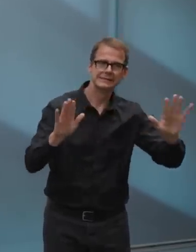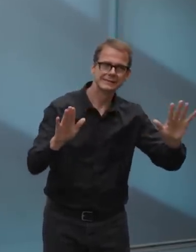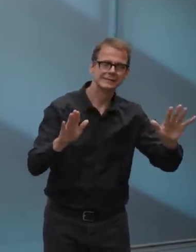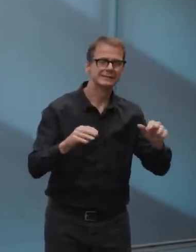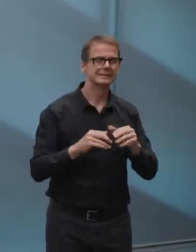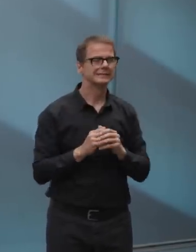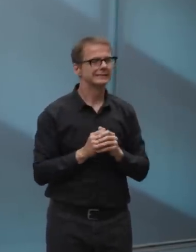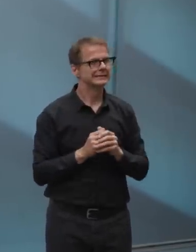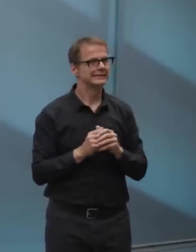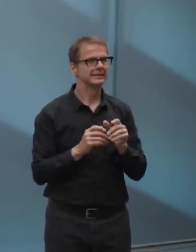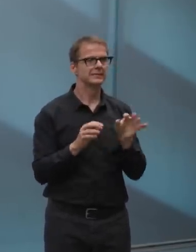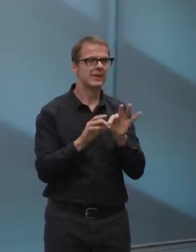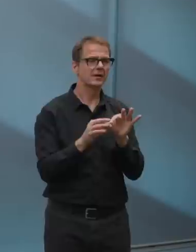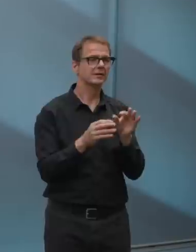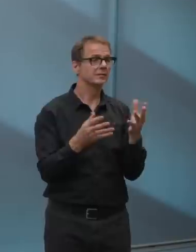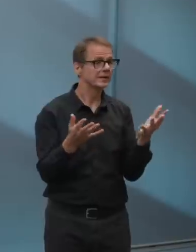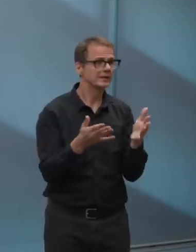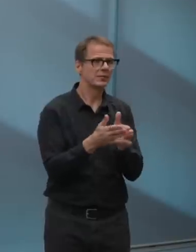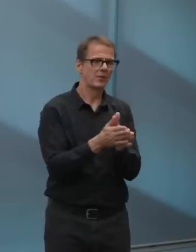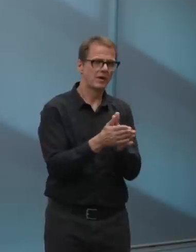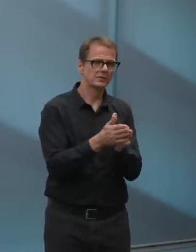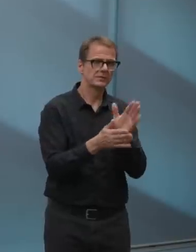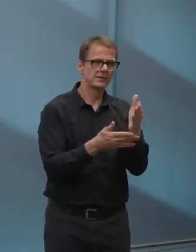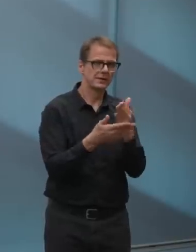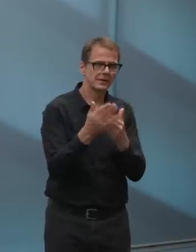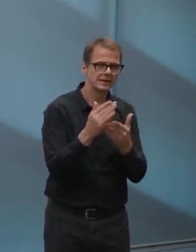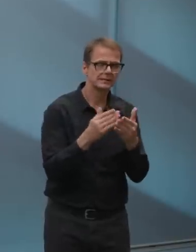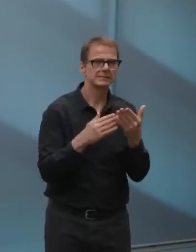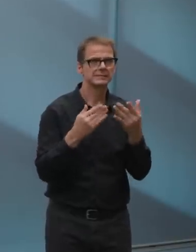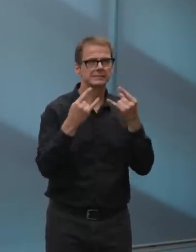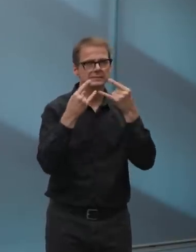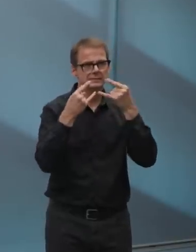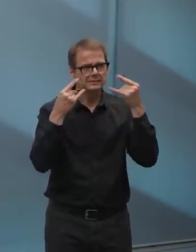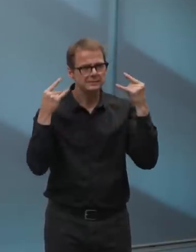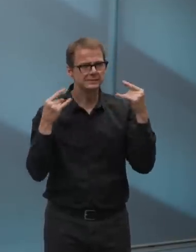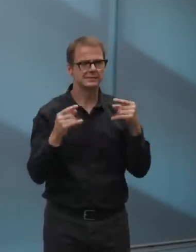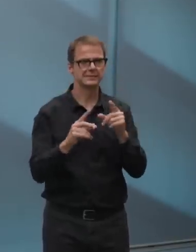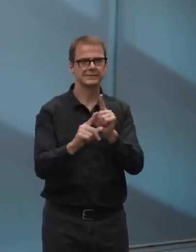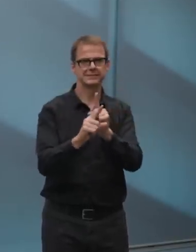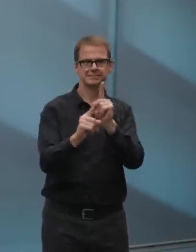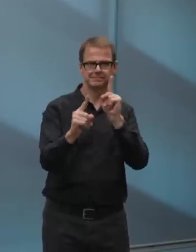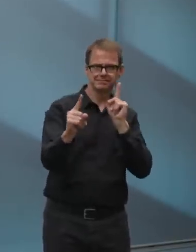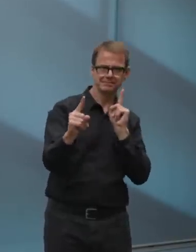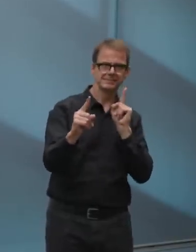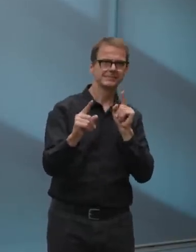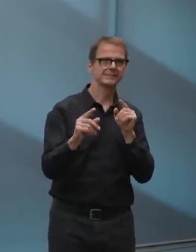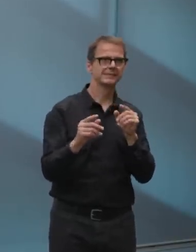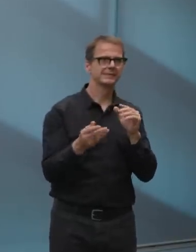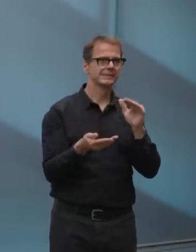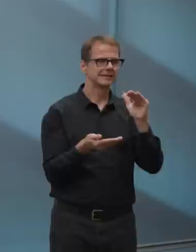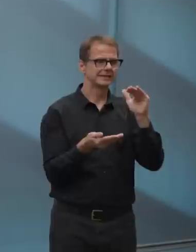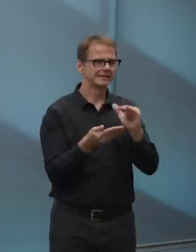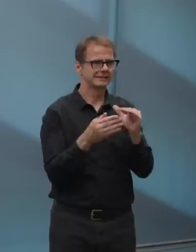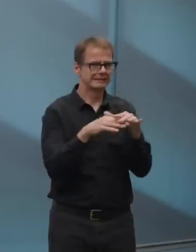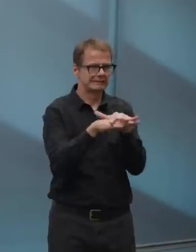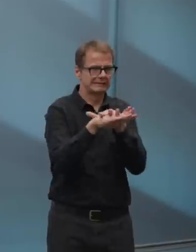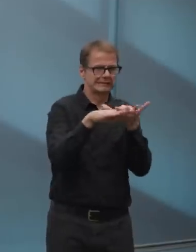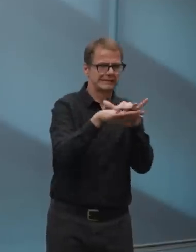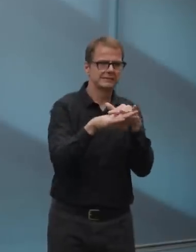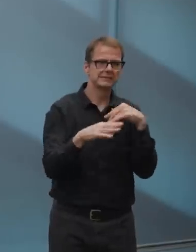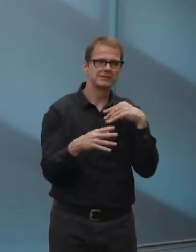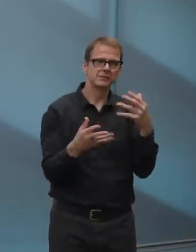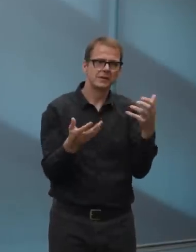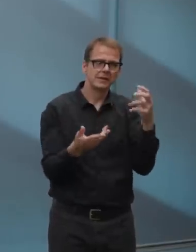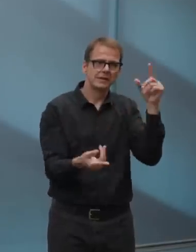exposure to gatherings will save lives. Today at the Emergency Advisory Committee I shared some of the City's